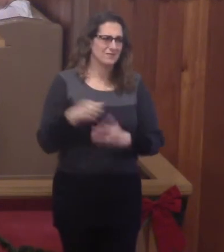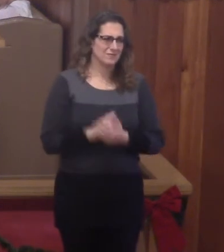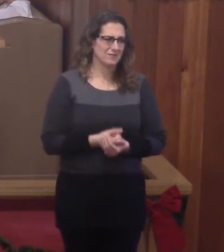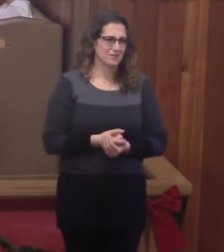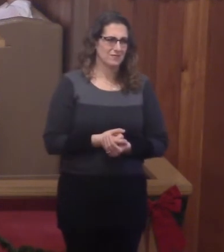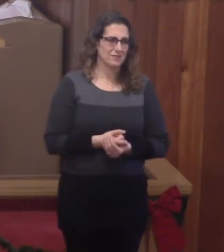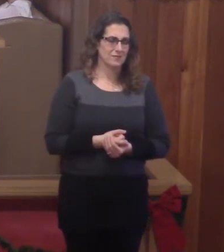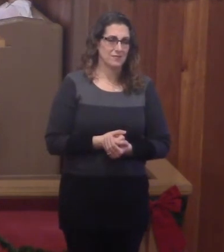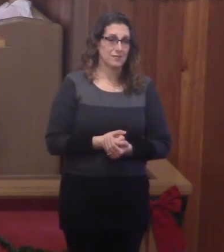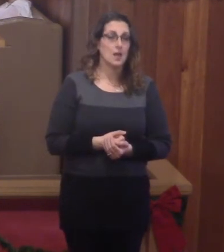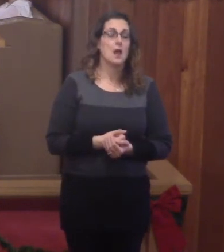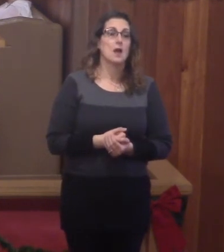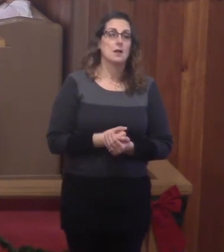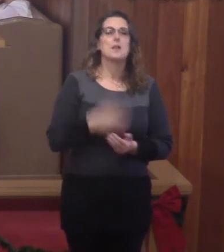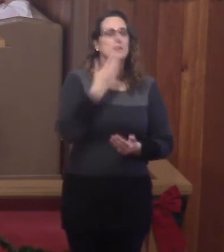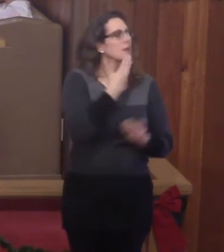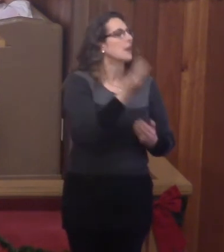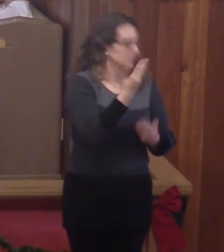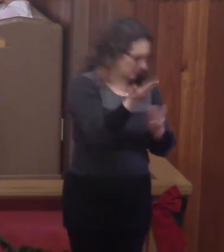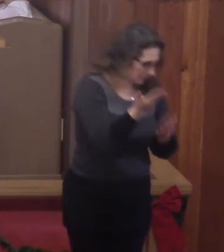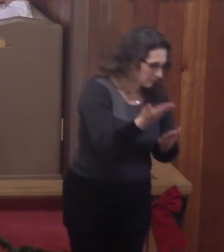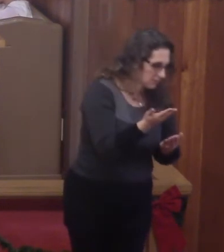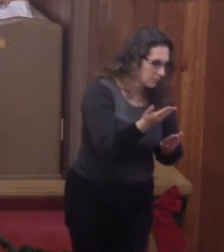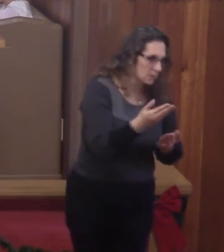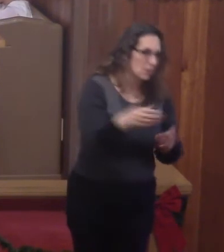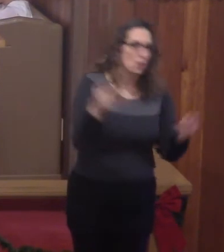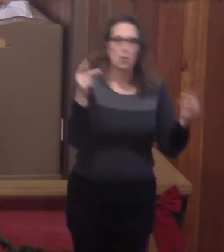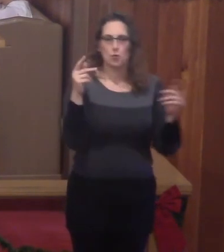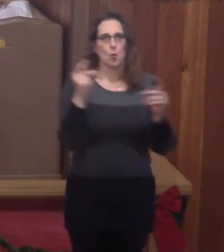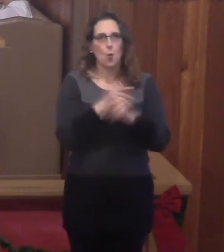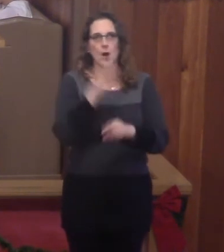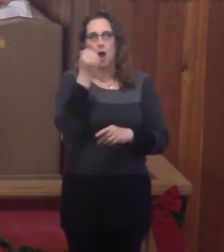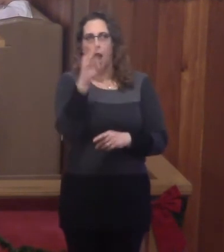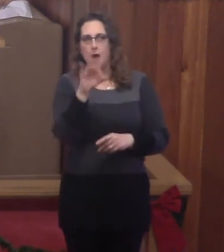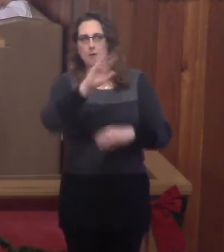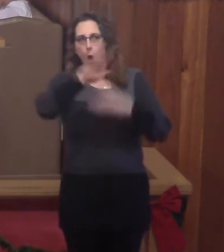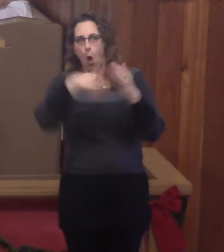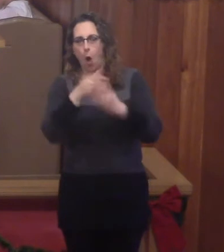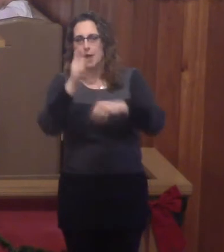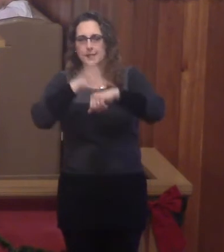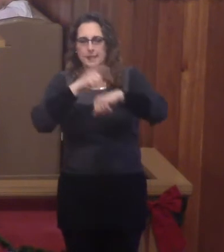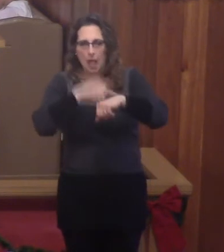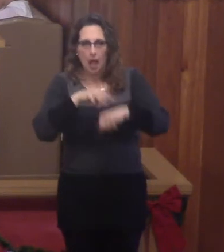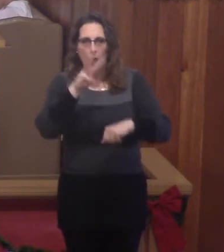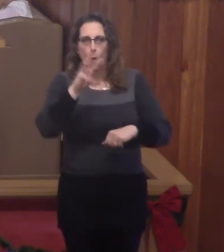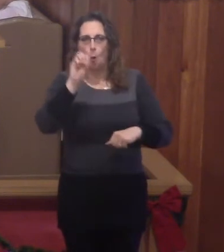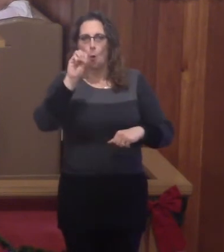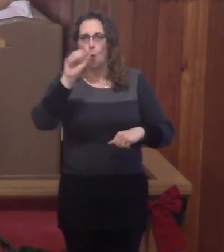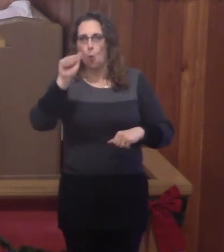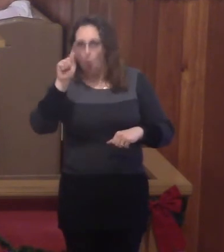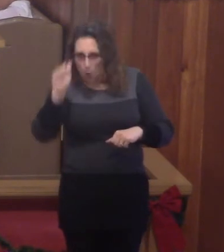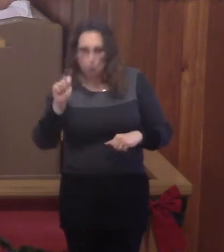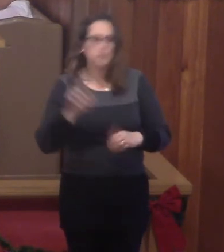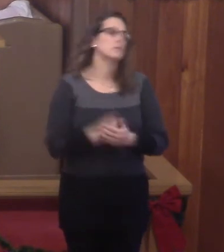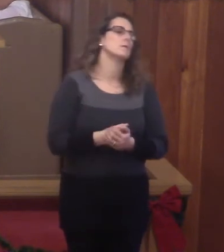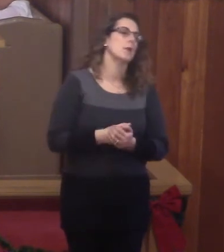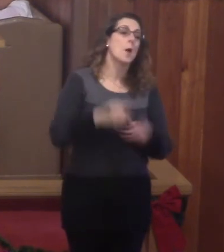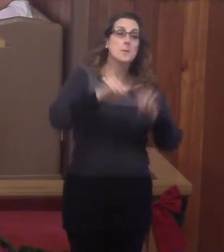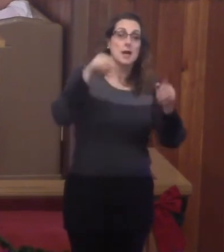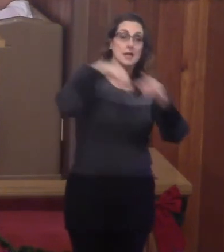But it is the thank you, thank you, Justin, I appreciate it. But the least in the kingdom of heaven is greater